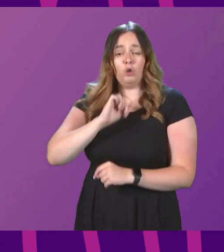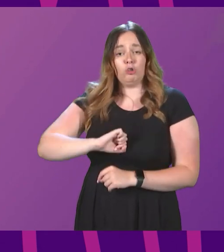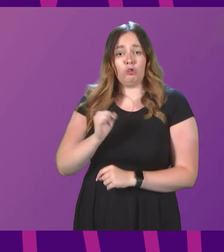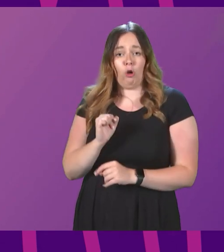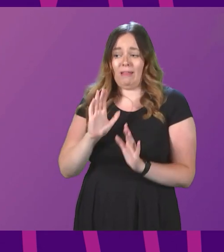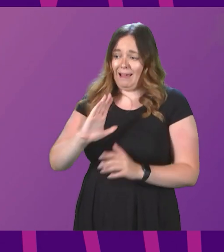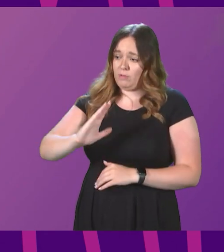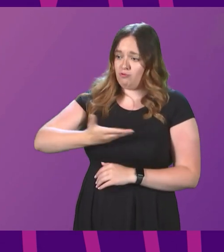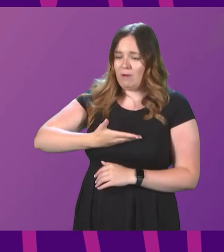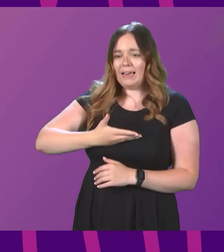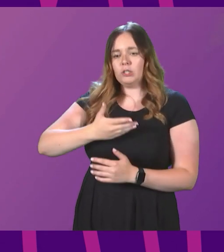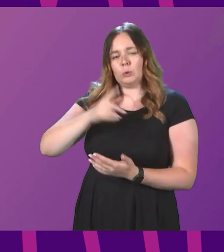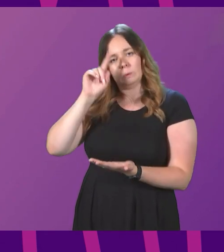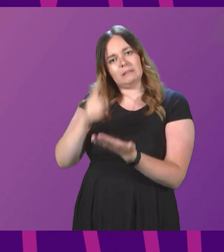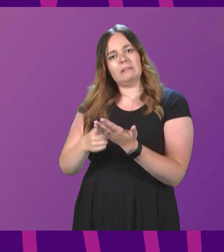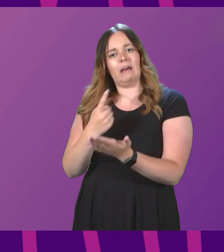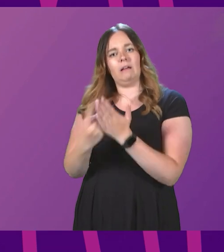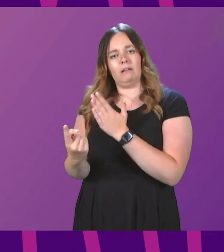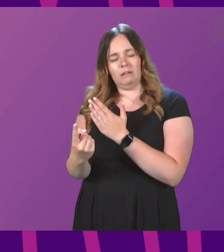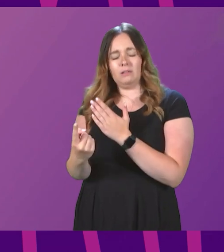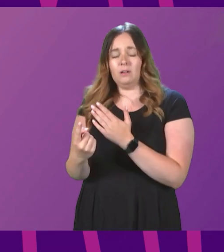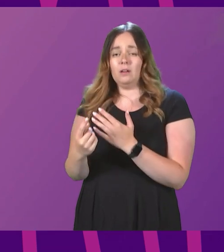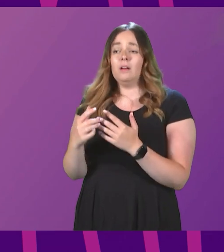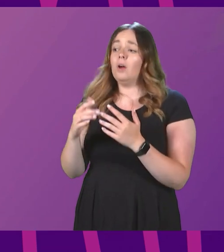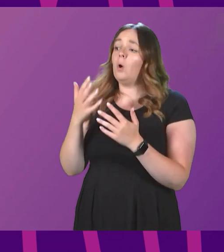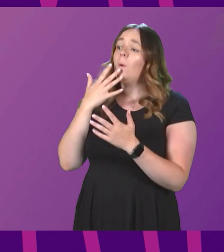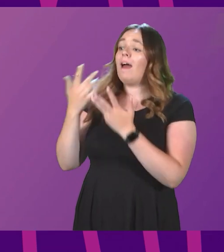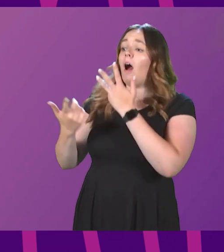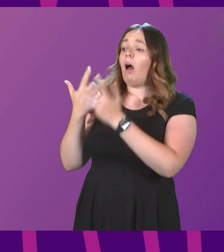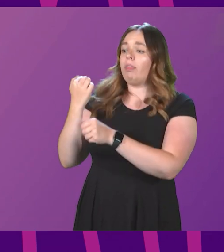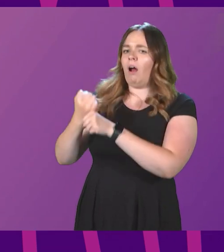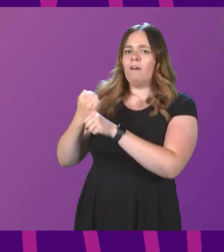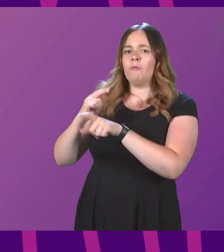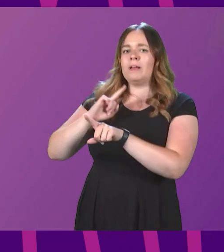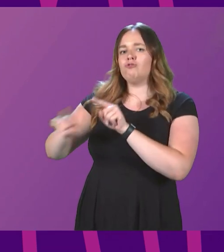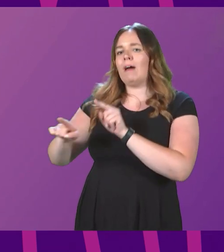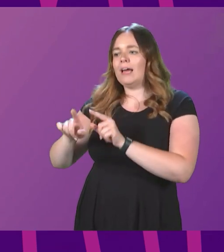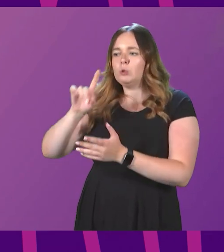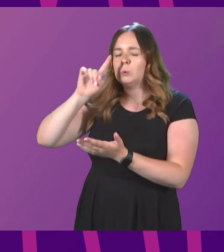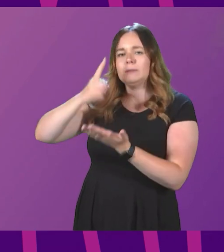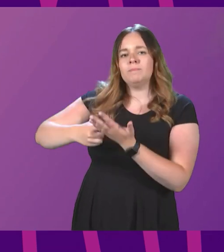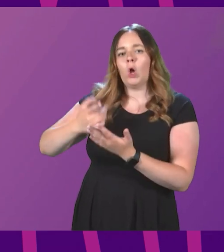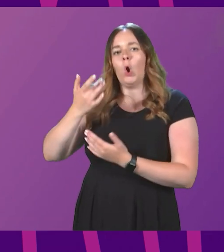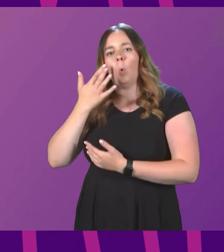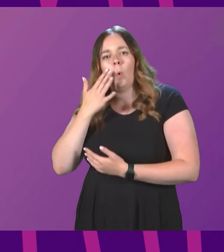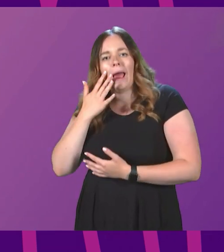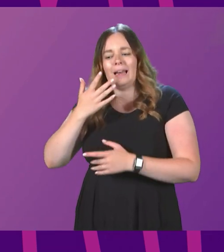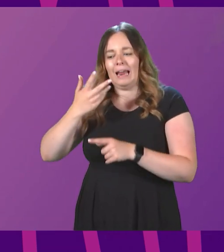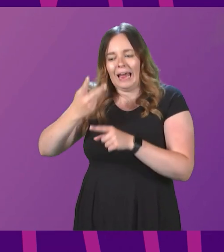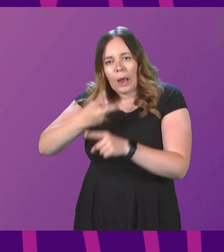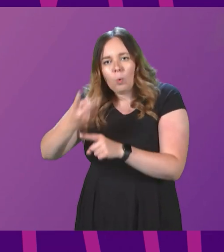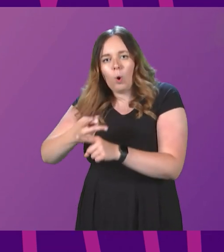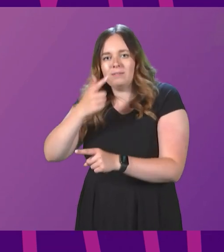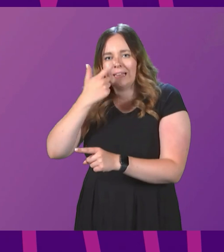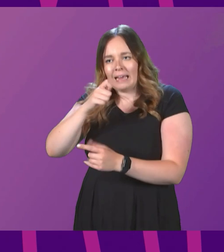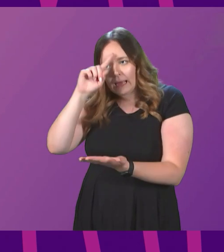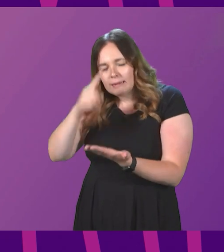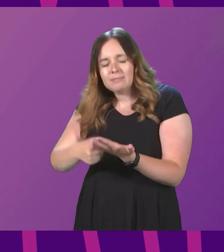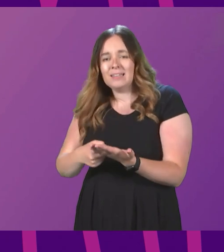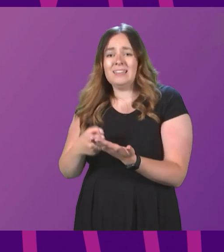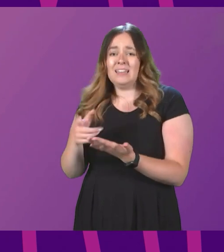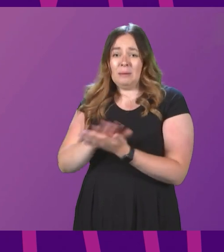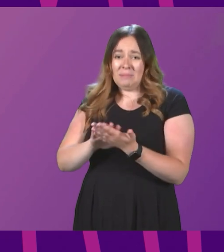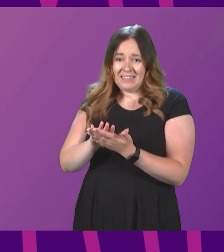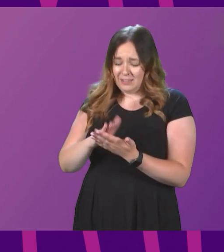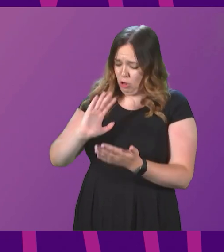right to self-determination and the minute another government tries to dictate when or how often that right can be exercised, it ceases to be